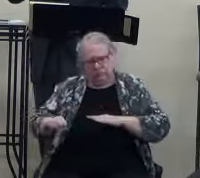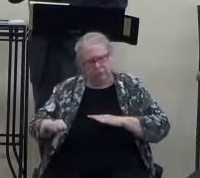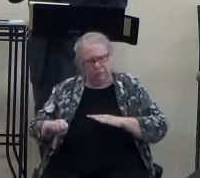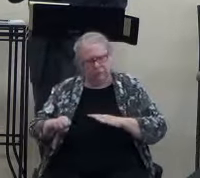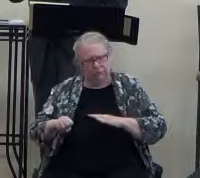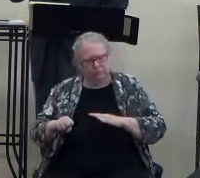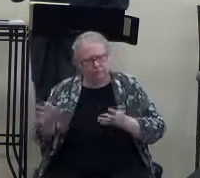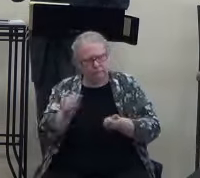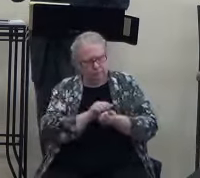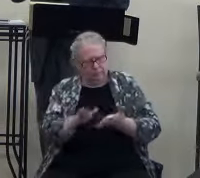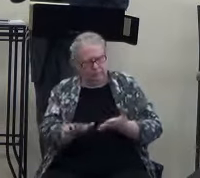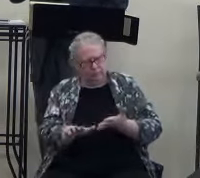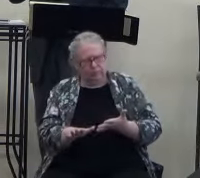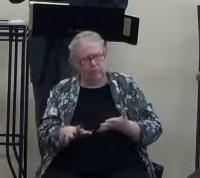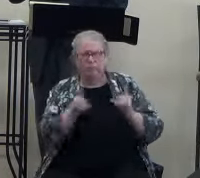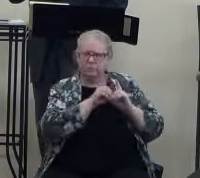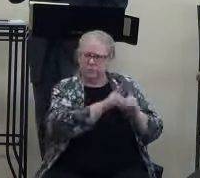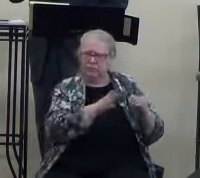me, and they're going to yell crucify me.